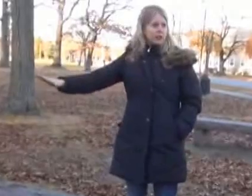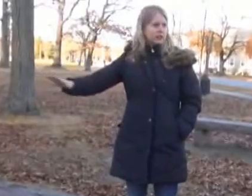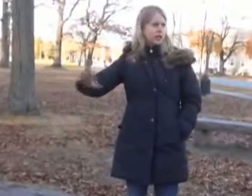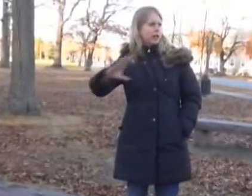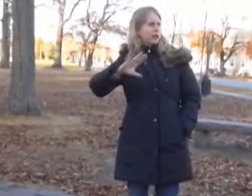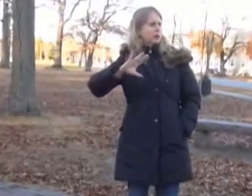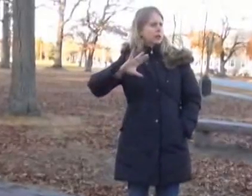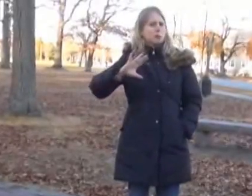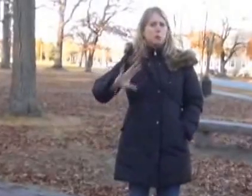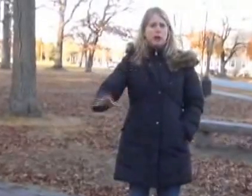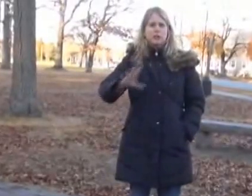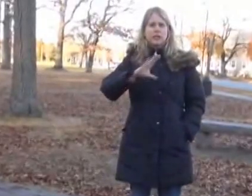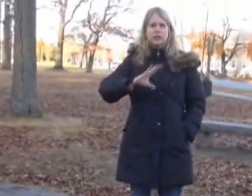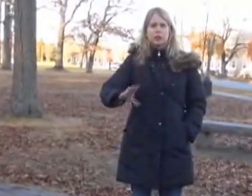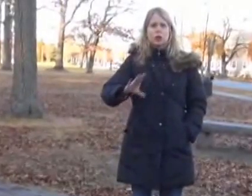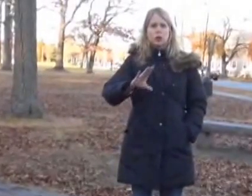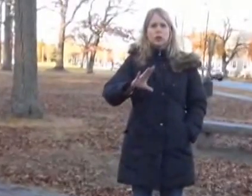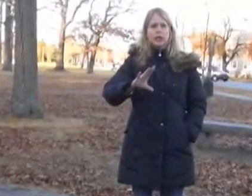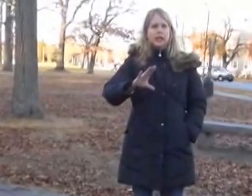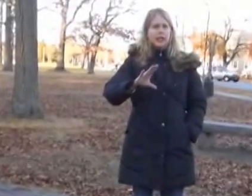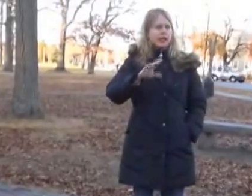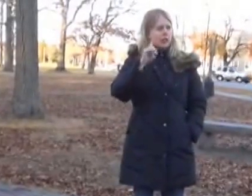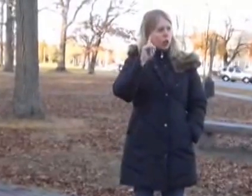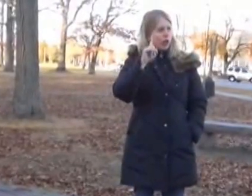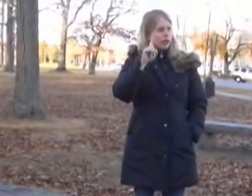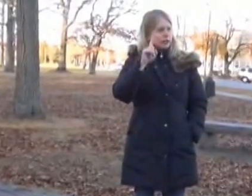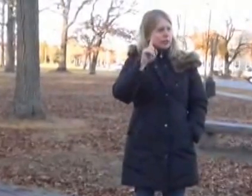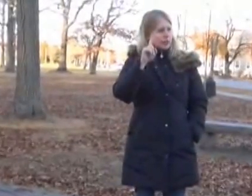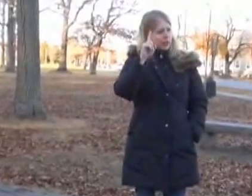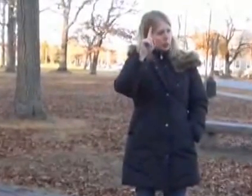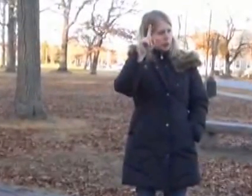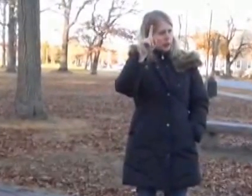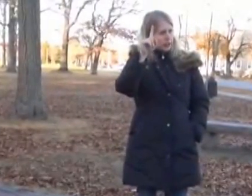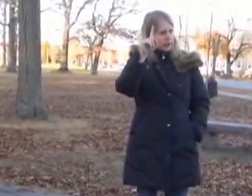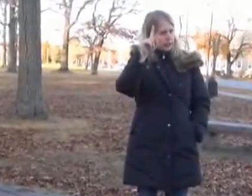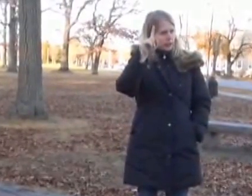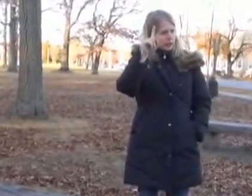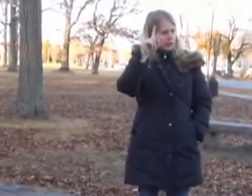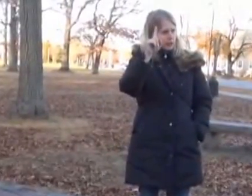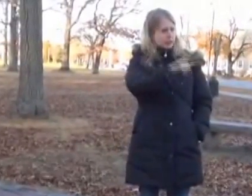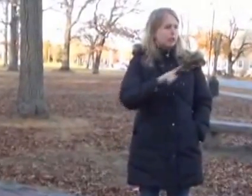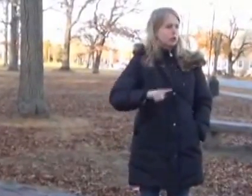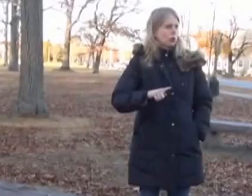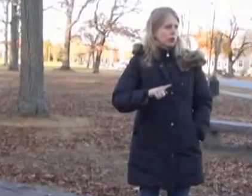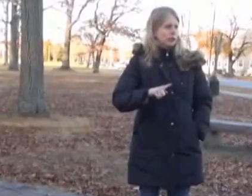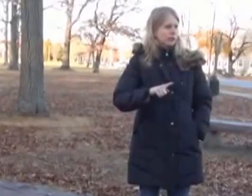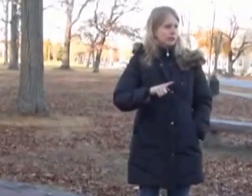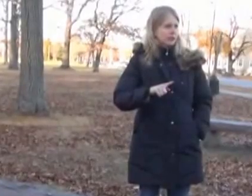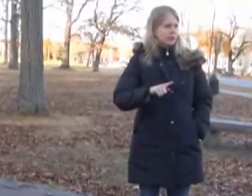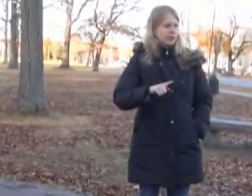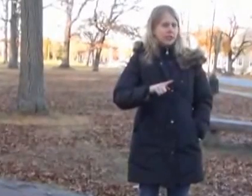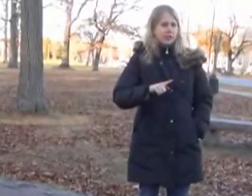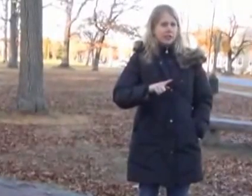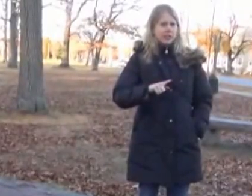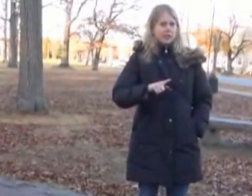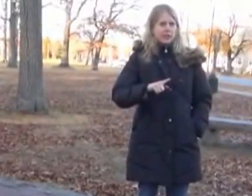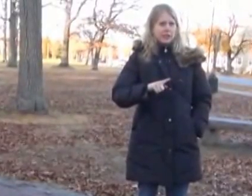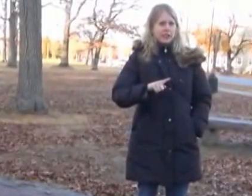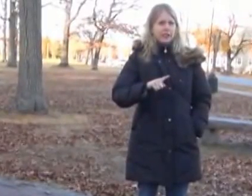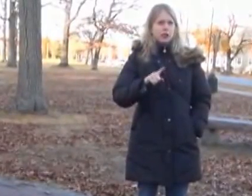this done. Within months, he had a stroke. And he lost the ability to tell stories. He